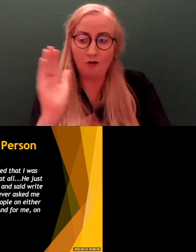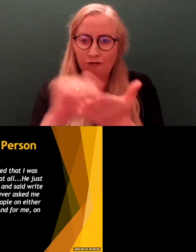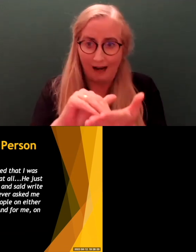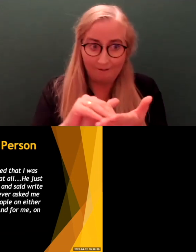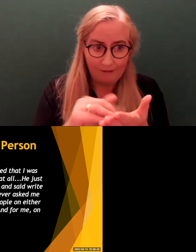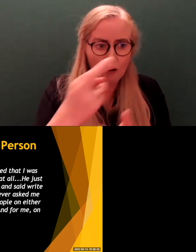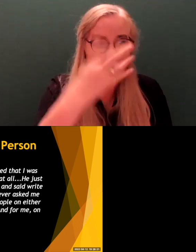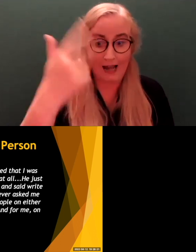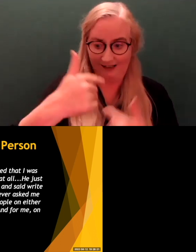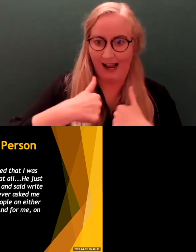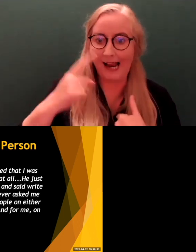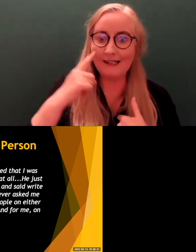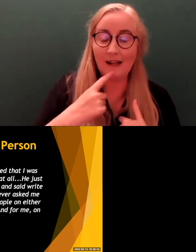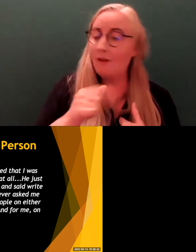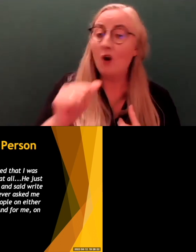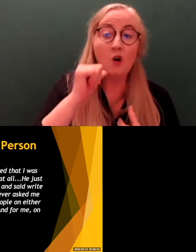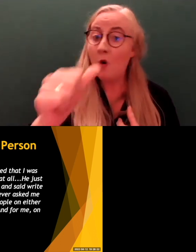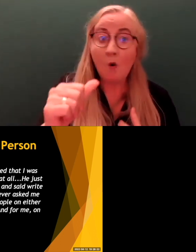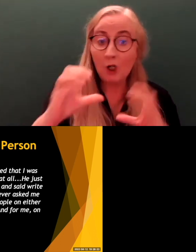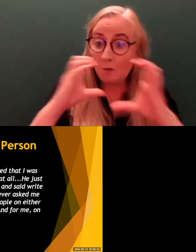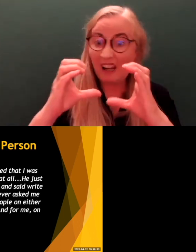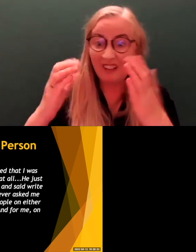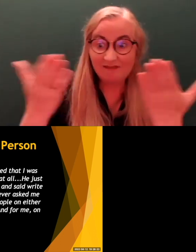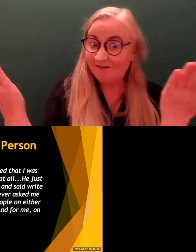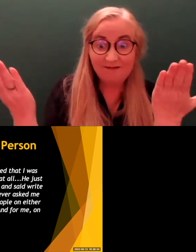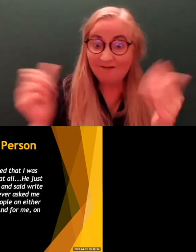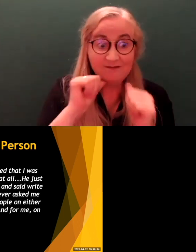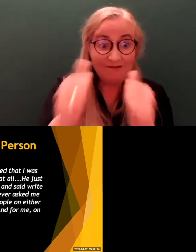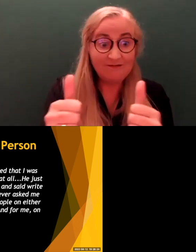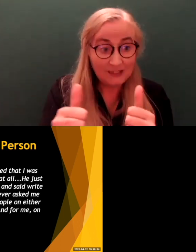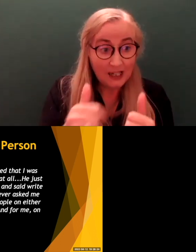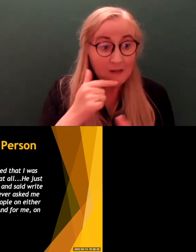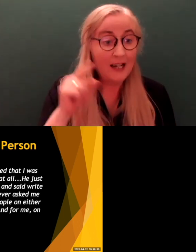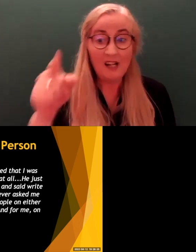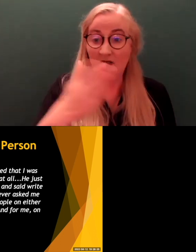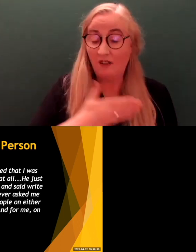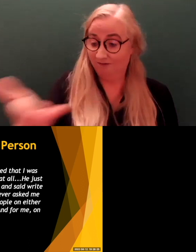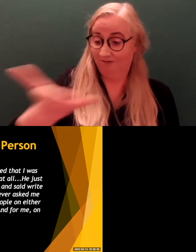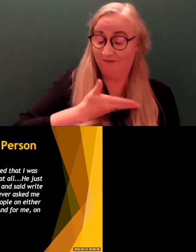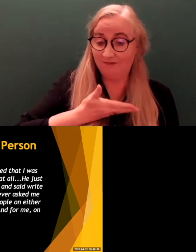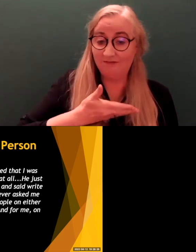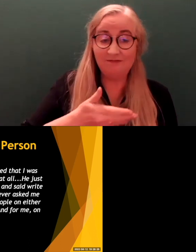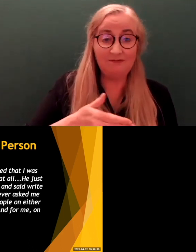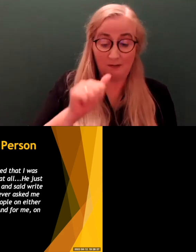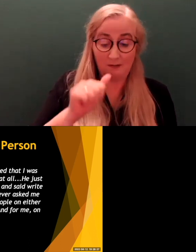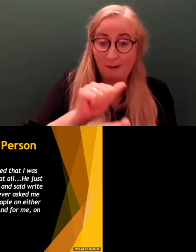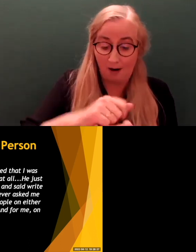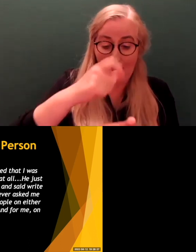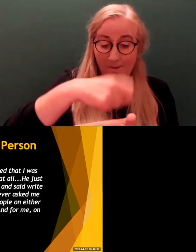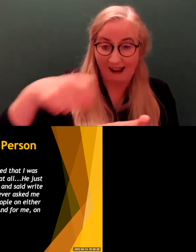deaf, there was no communication at all. He just gave me a pen and a piece of paper and said, write down your name and address and never ask me what